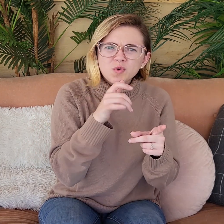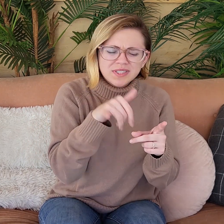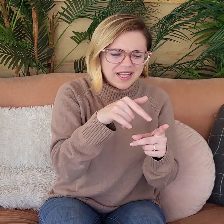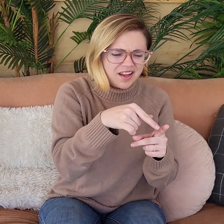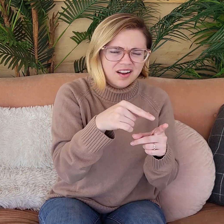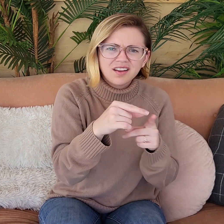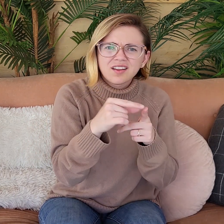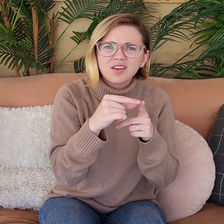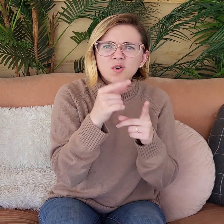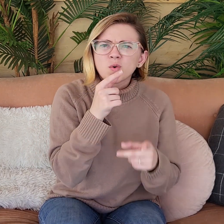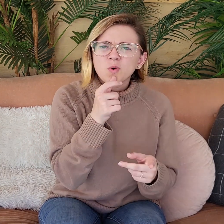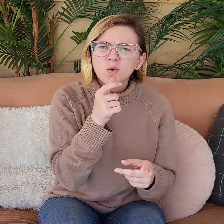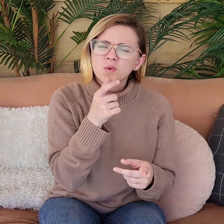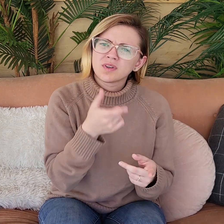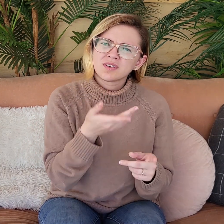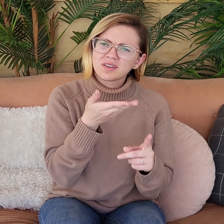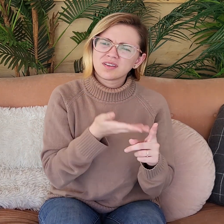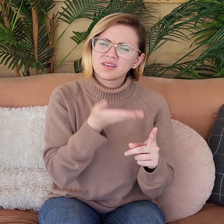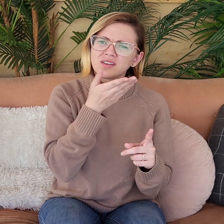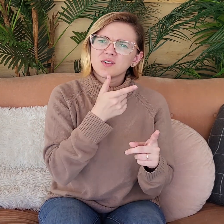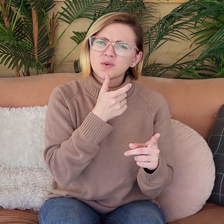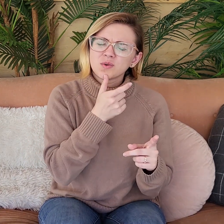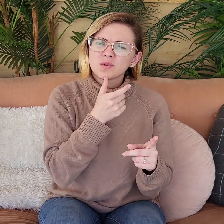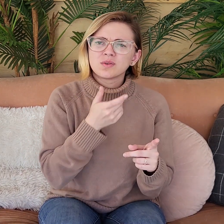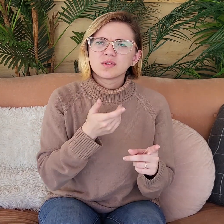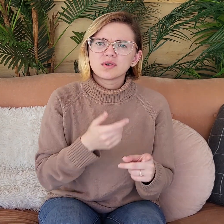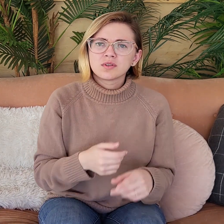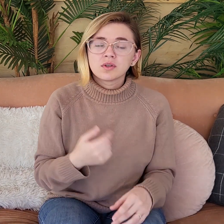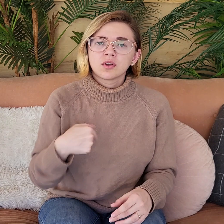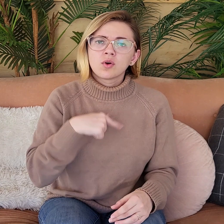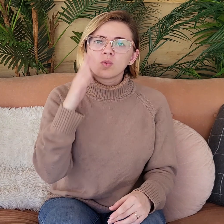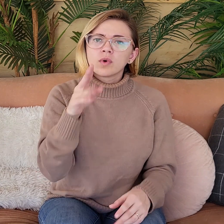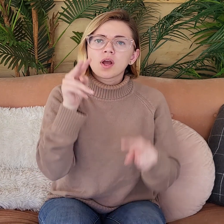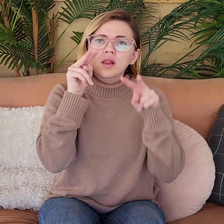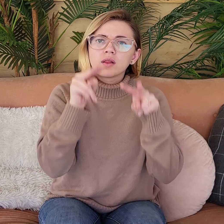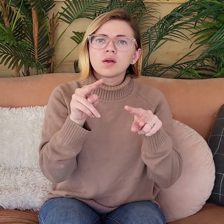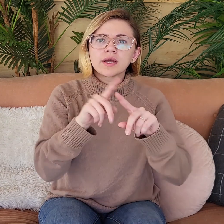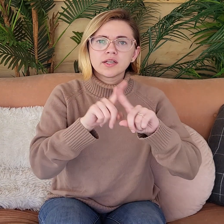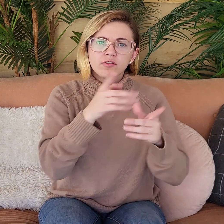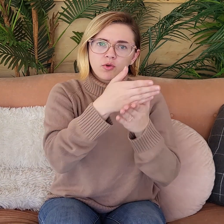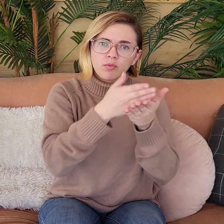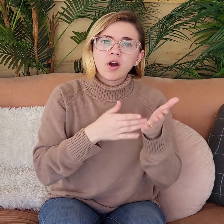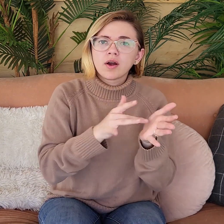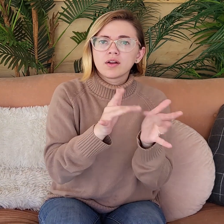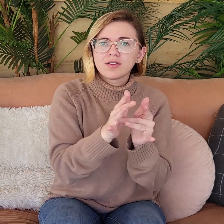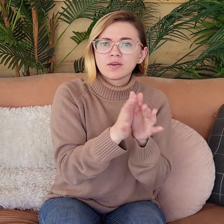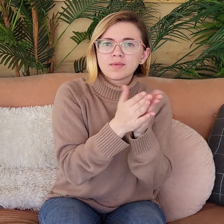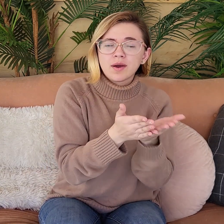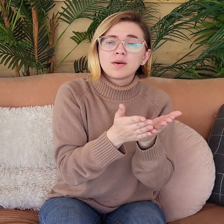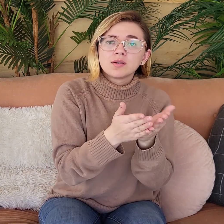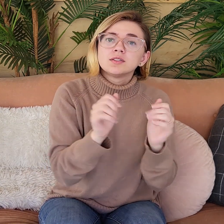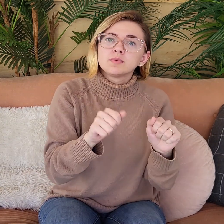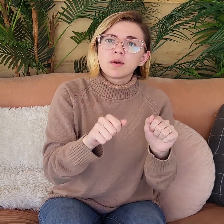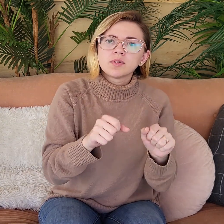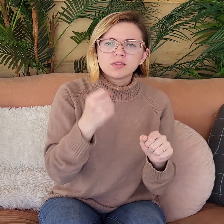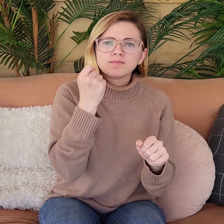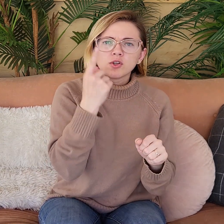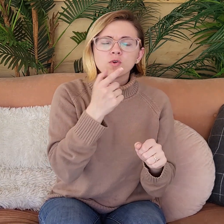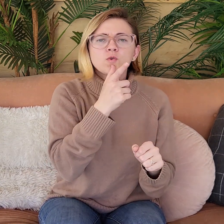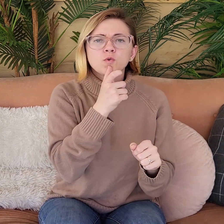Well, who is the word of God? Who is that? So, we are going to be looking at a different part of the